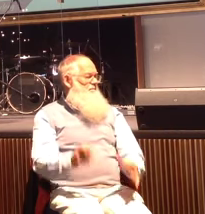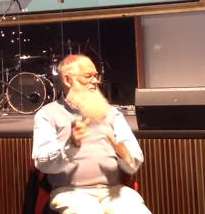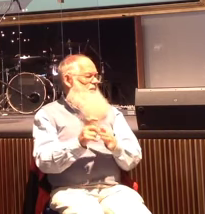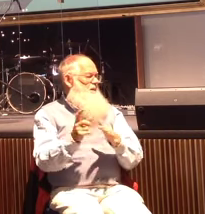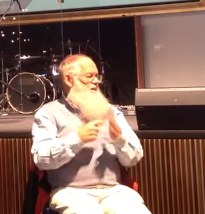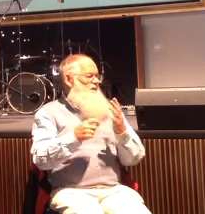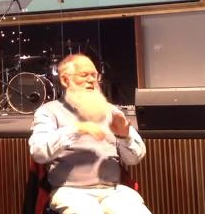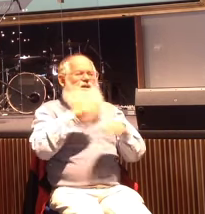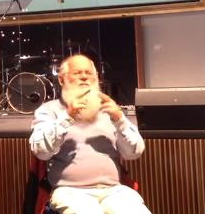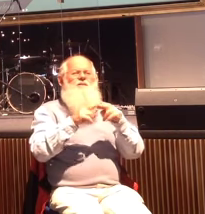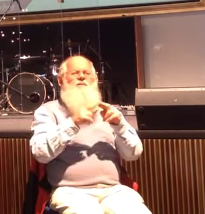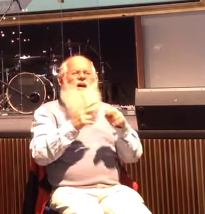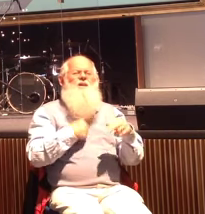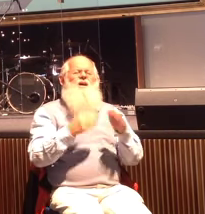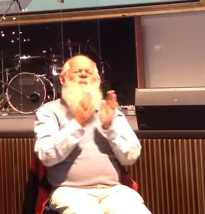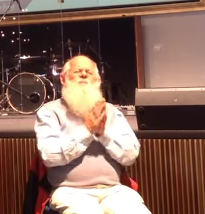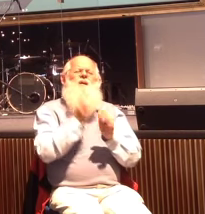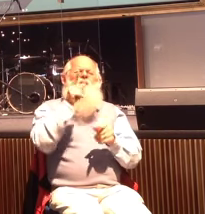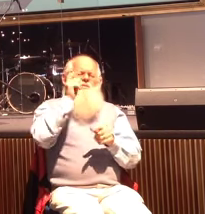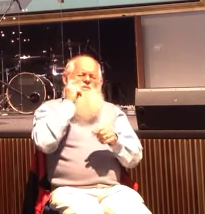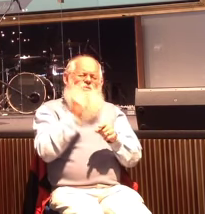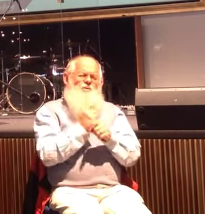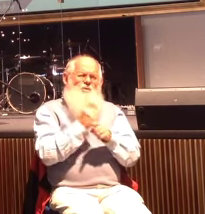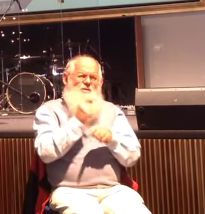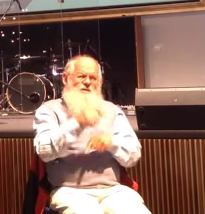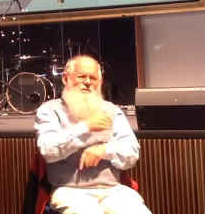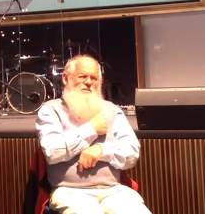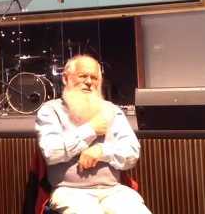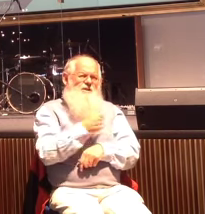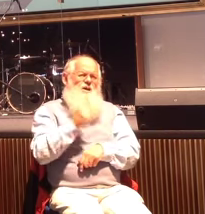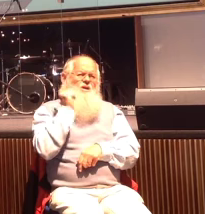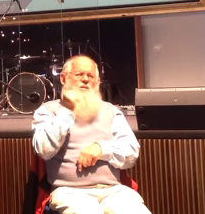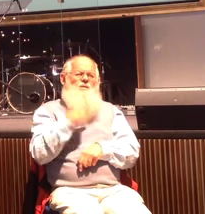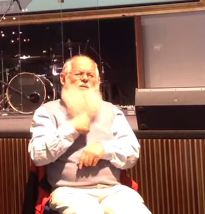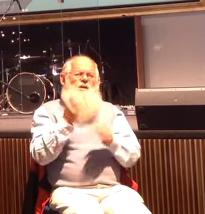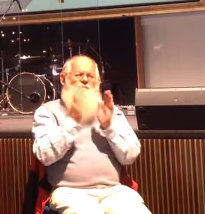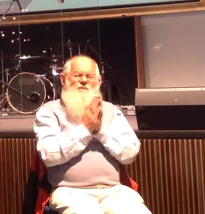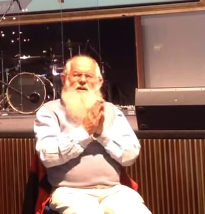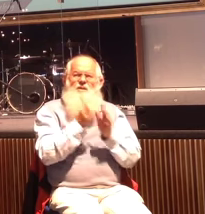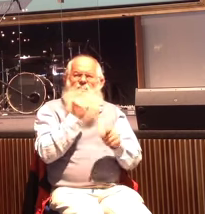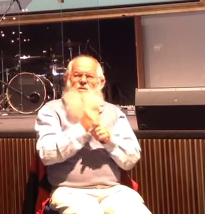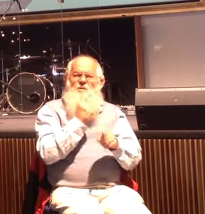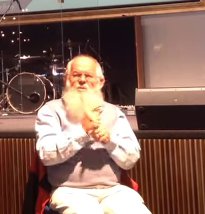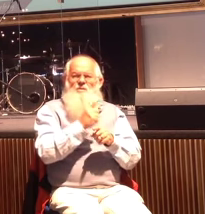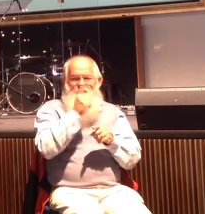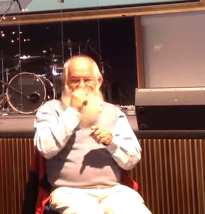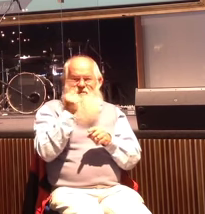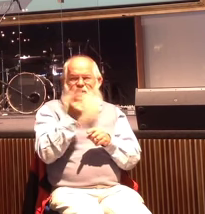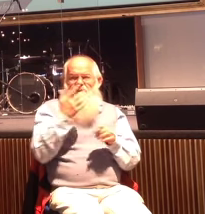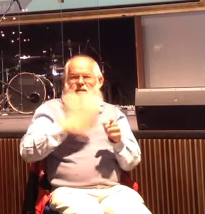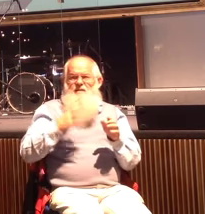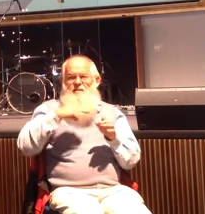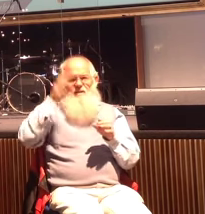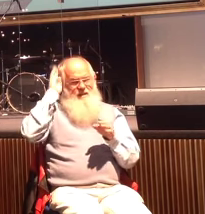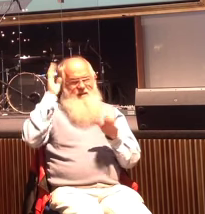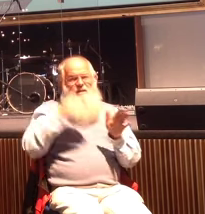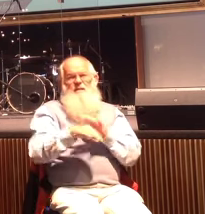you'll speak this morning. Lord, I pray that you'll speak to those who need to hear it. In Jesus' name. Amen.